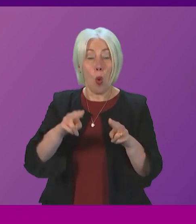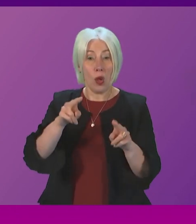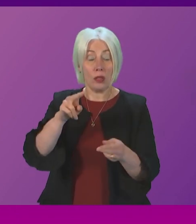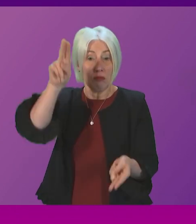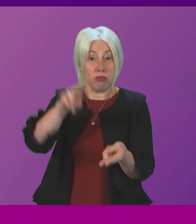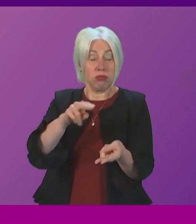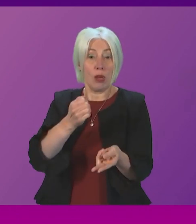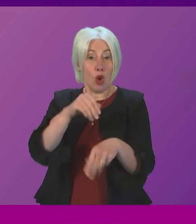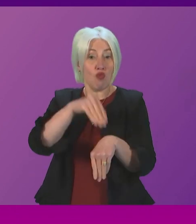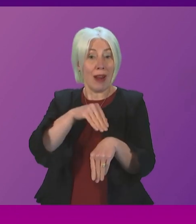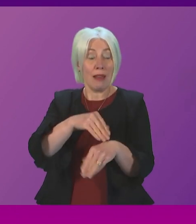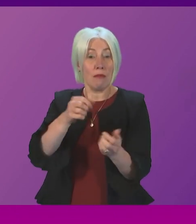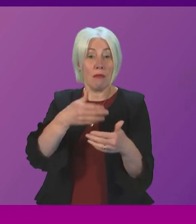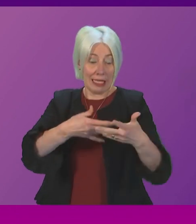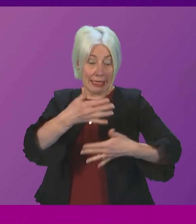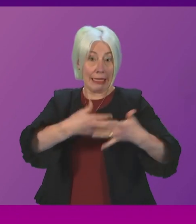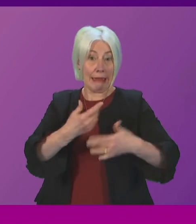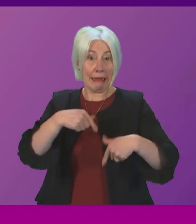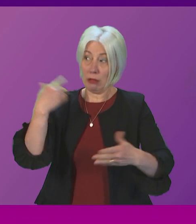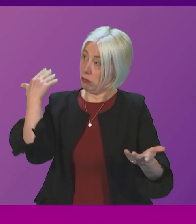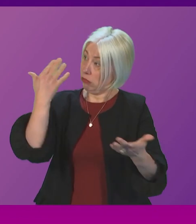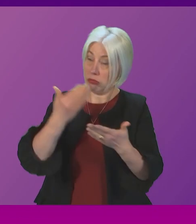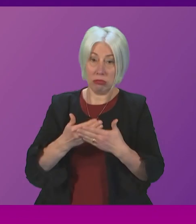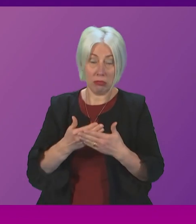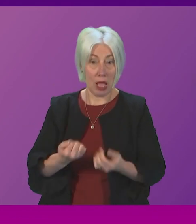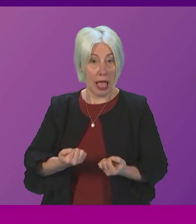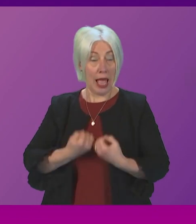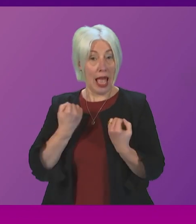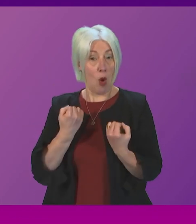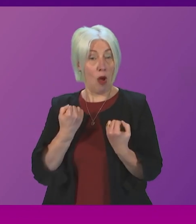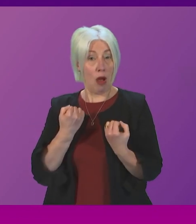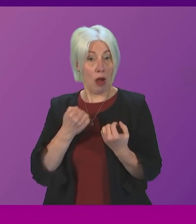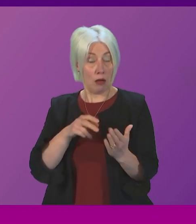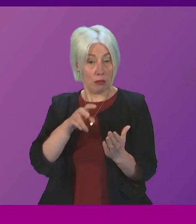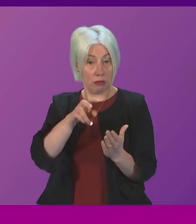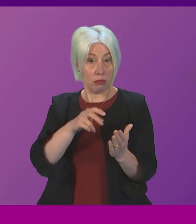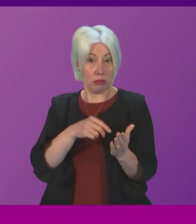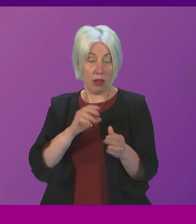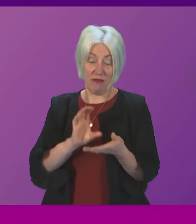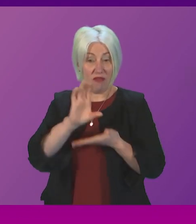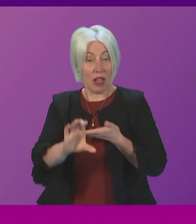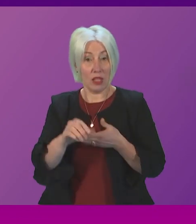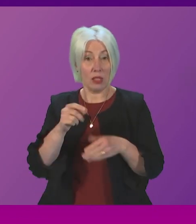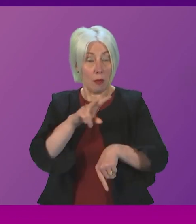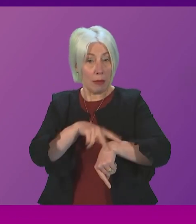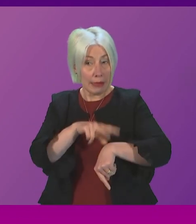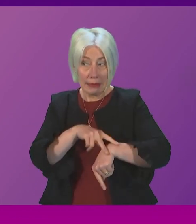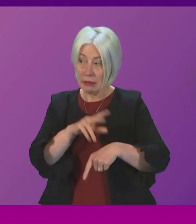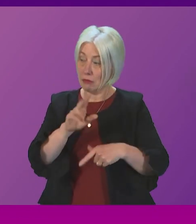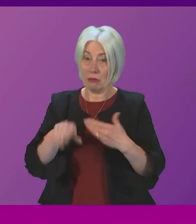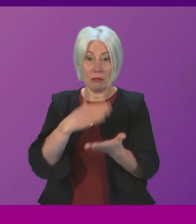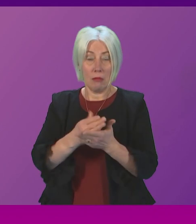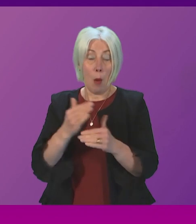on record of course of course course records in relation to funding the police and ensuring there are more